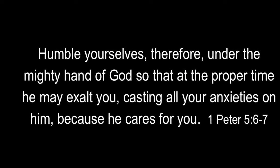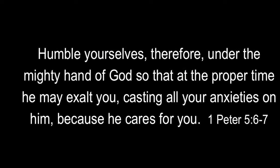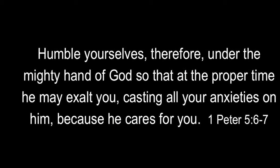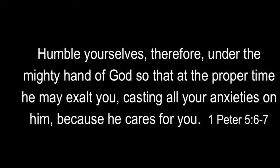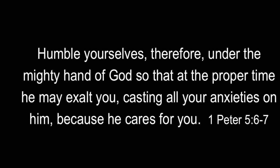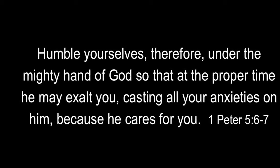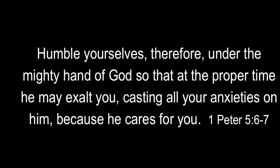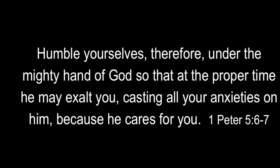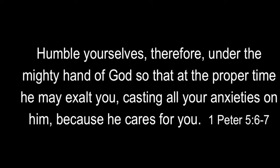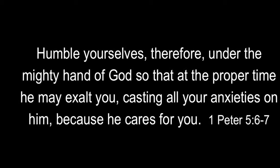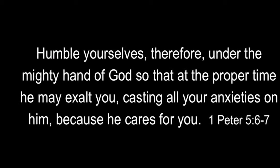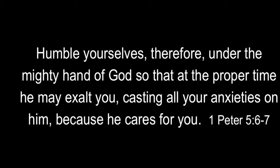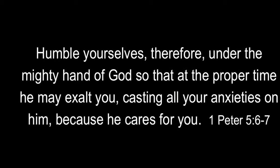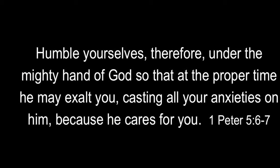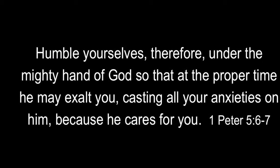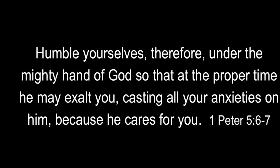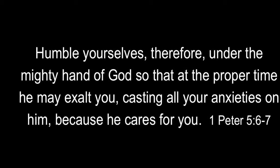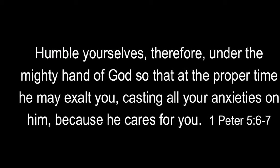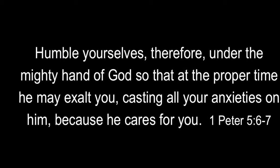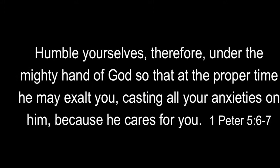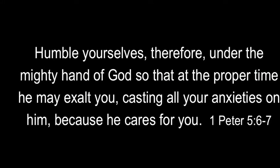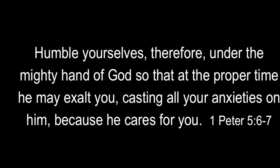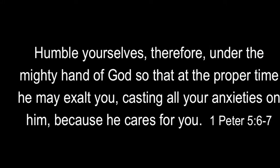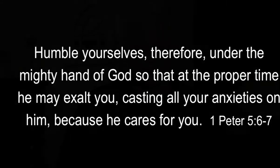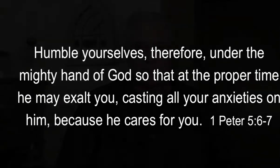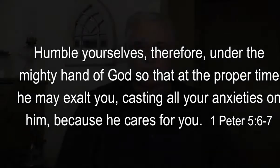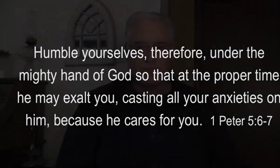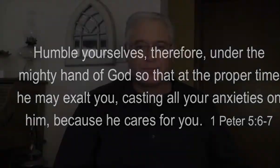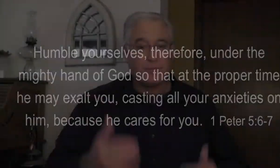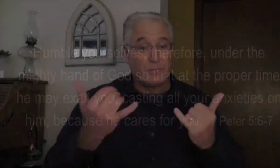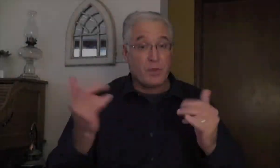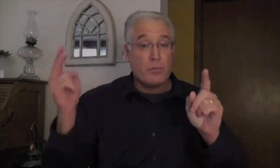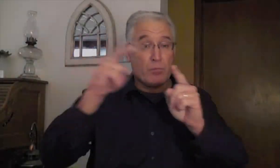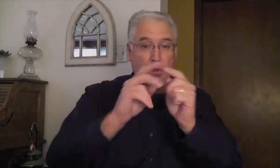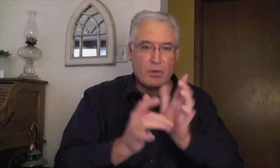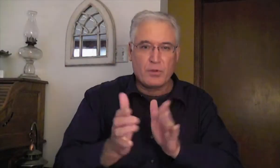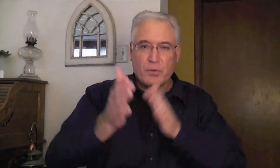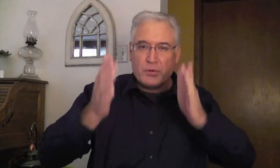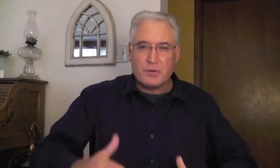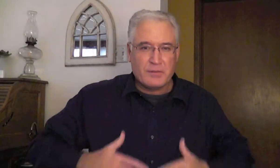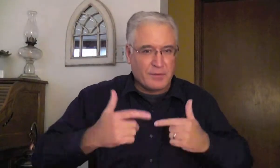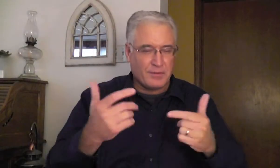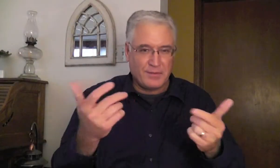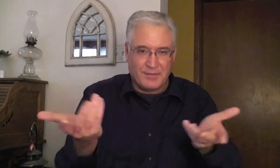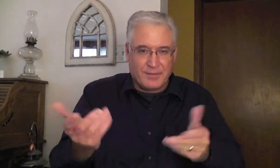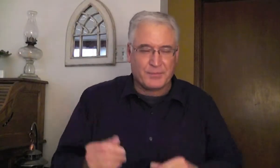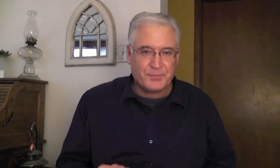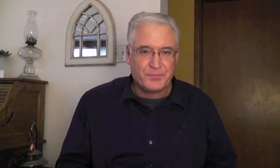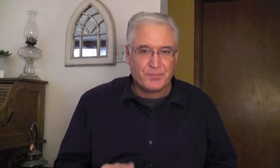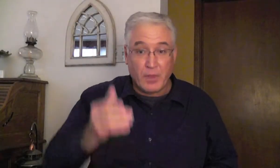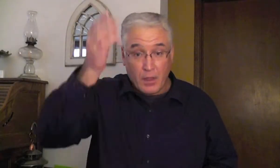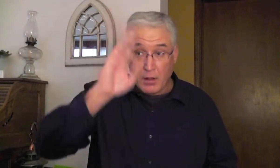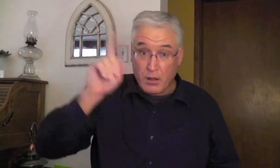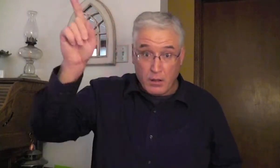proper time he may exalt you, casting all your anxieties on him because he cares for you. Now let's apply this to our Christian life.